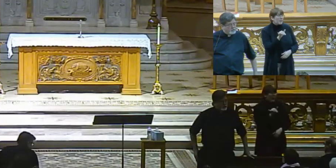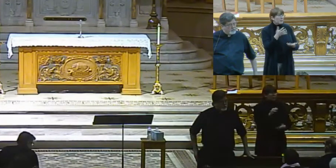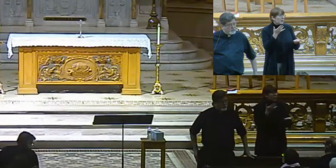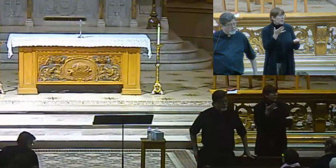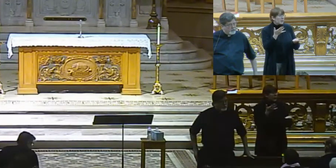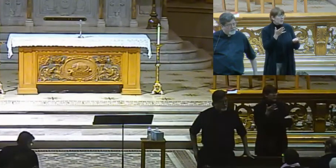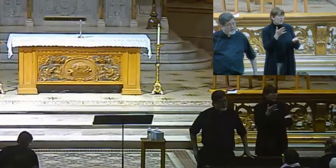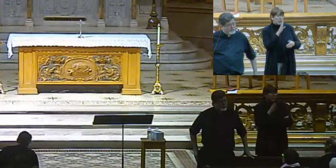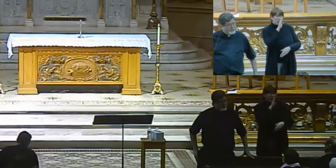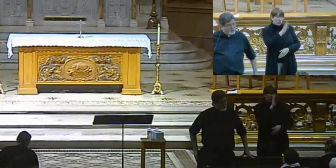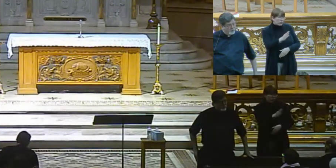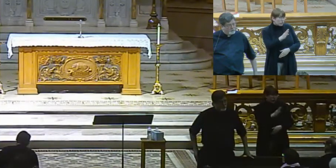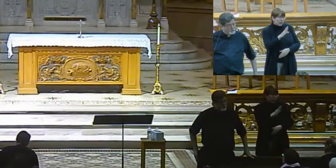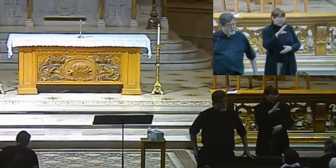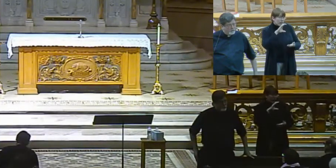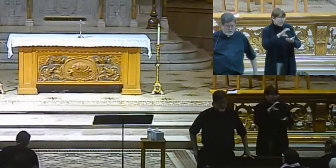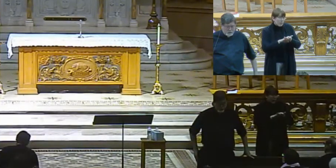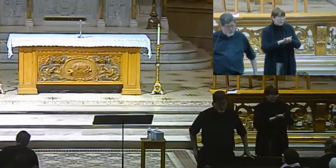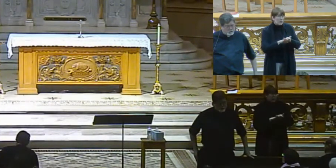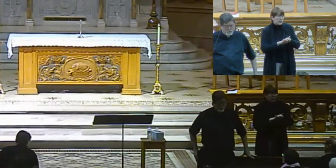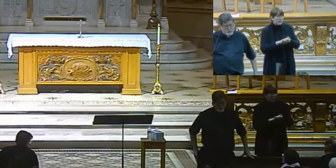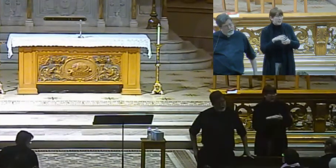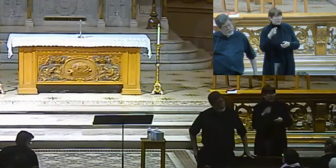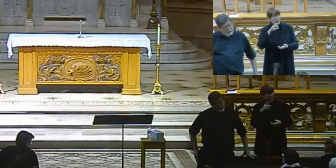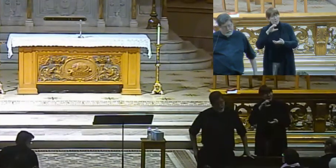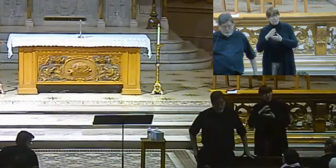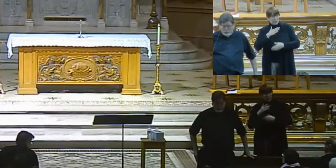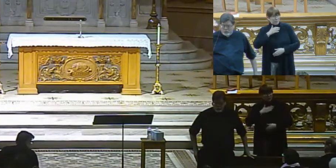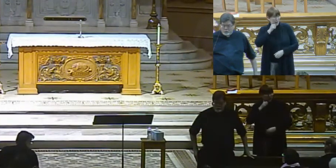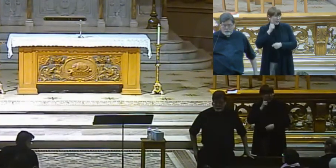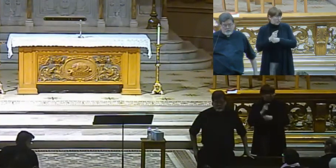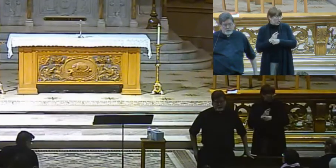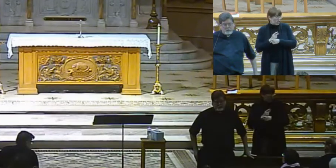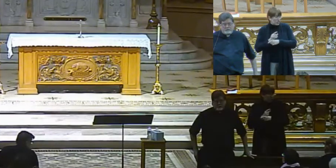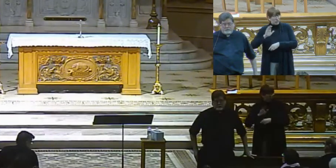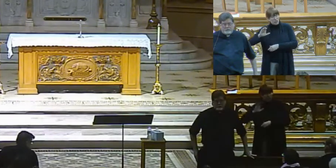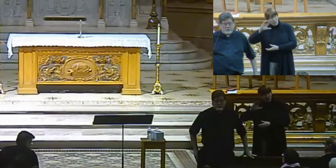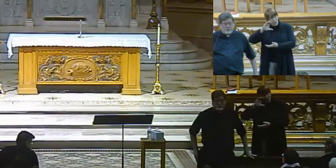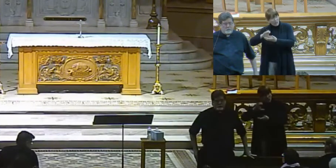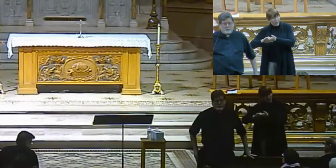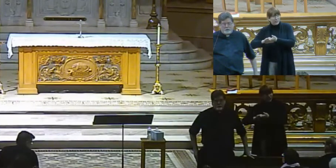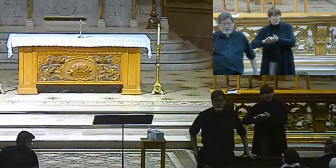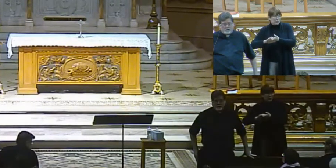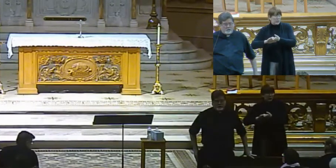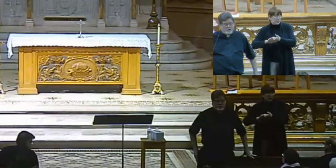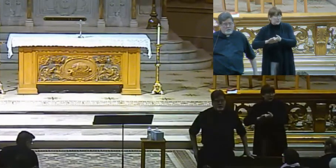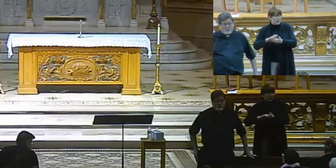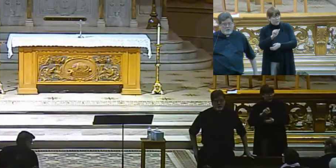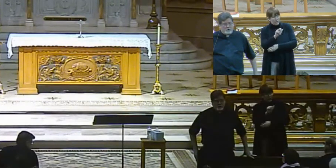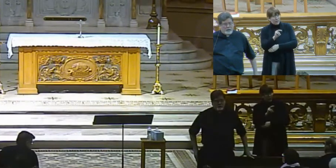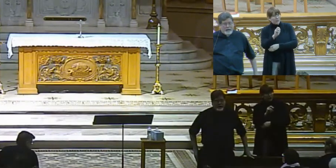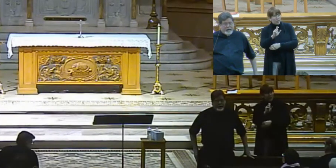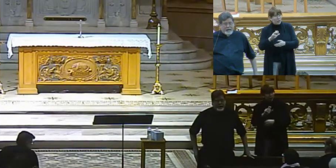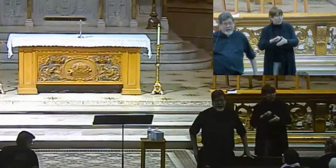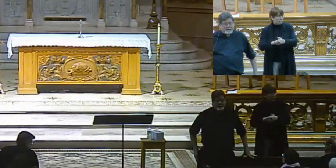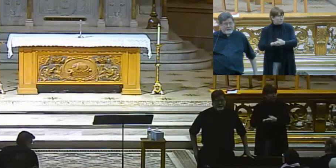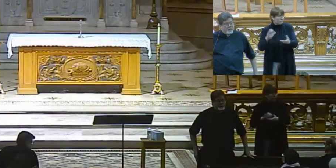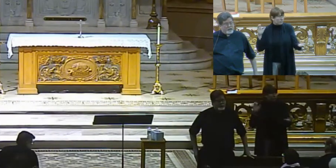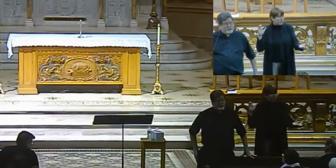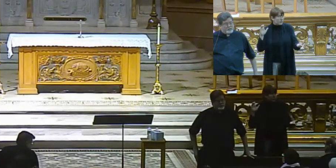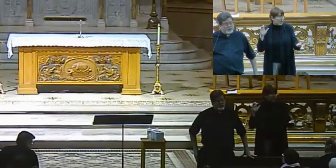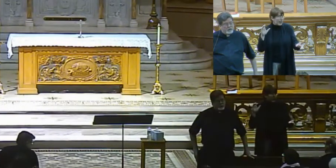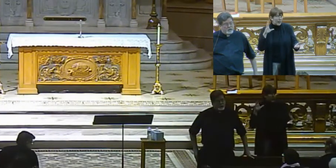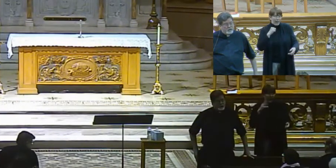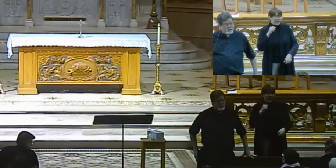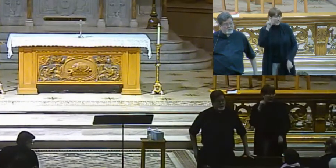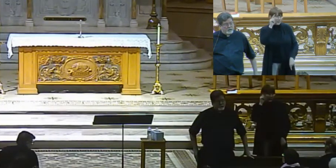marriage they cannot be annulled. All right? have a sister who her husband has gone through an annulment process all the way to Rome and is